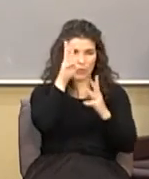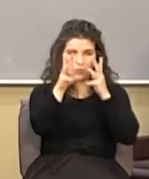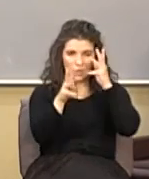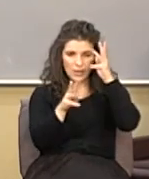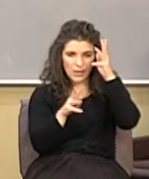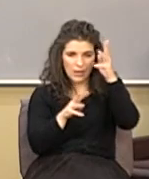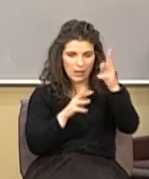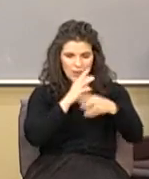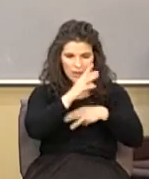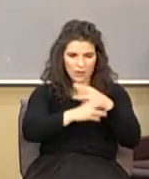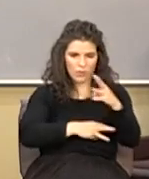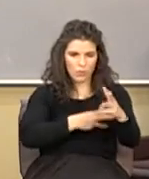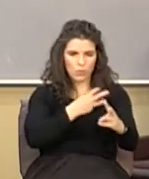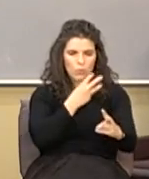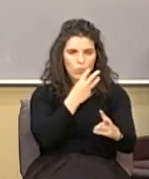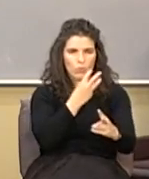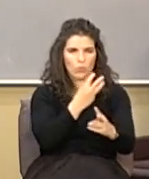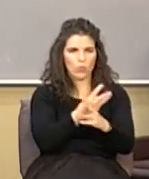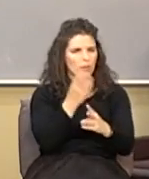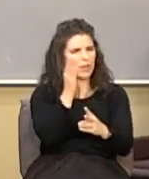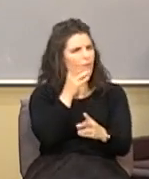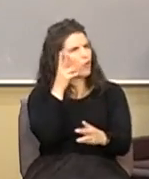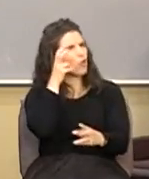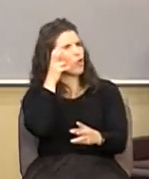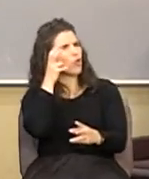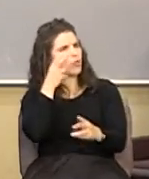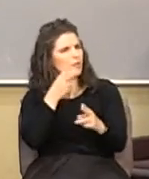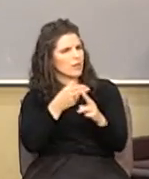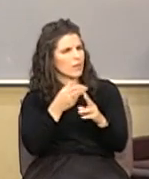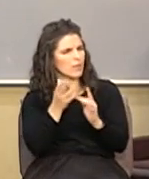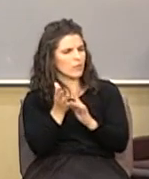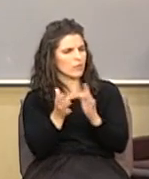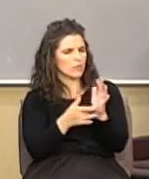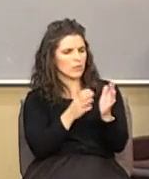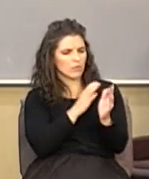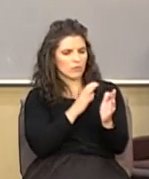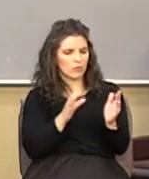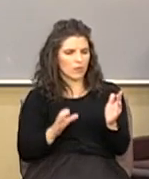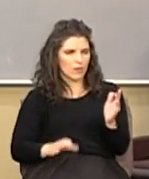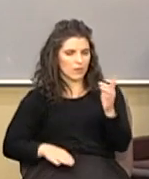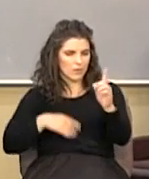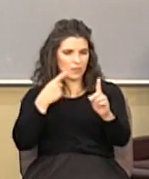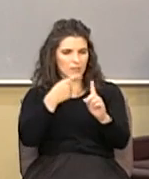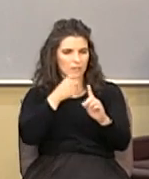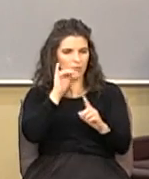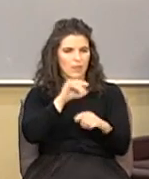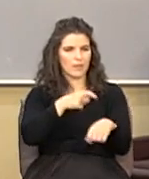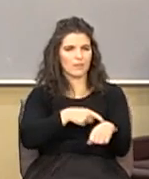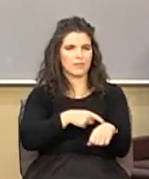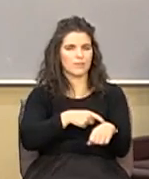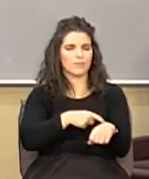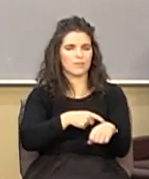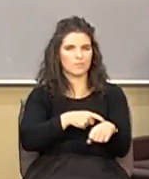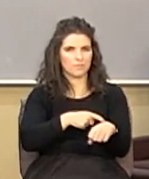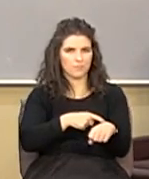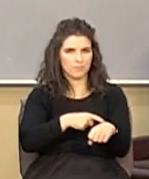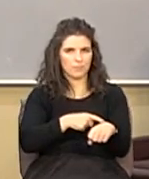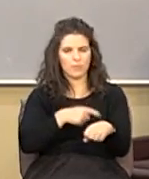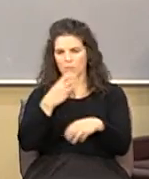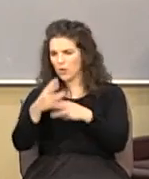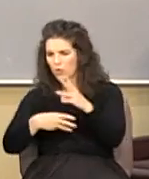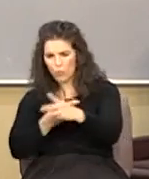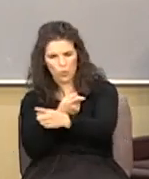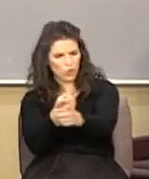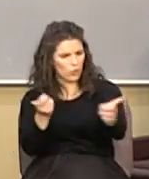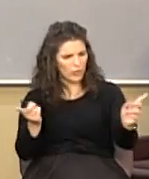world that had never heard the name of Jesus Christ until that century in a world that had never